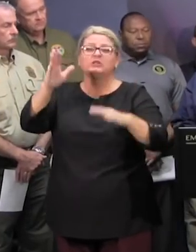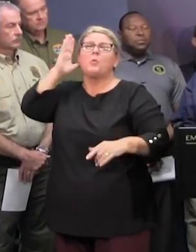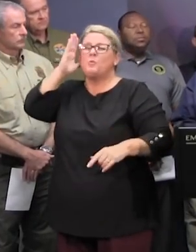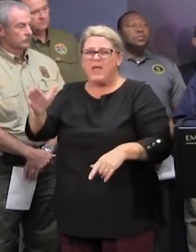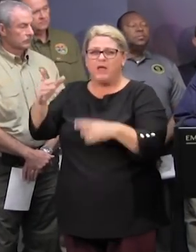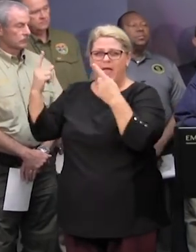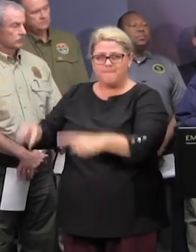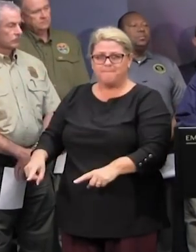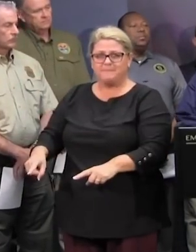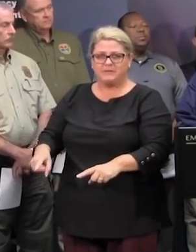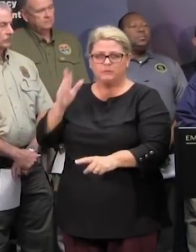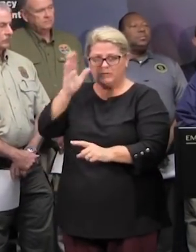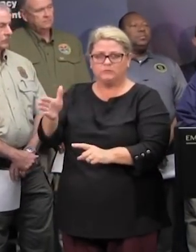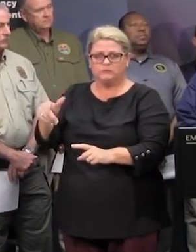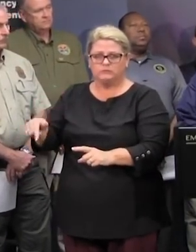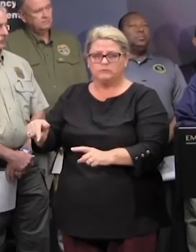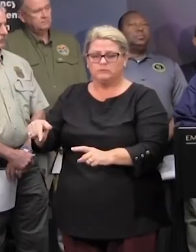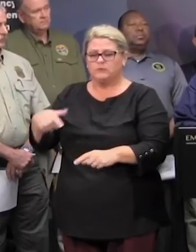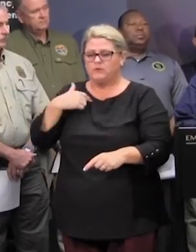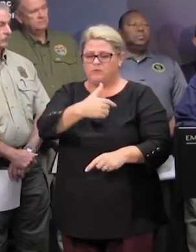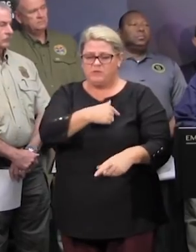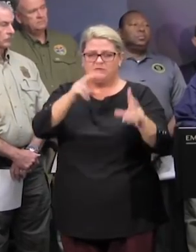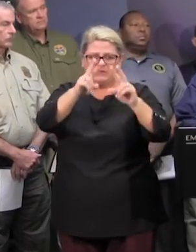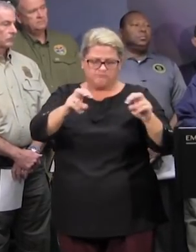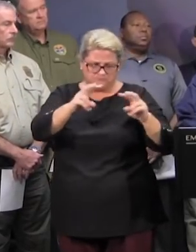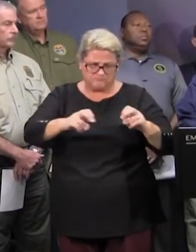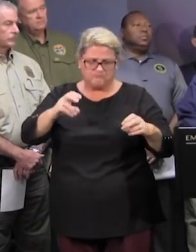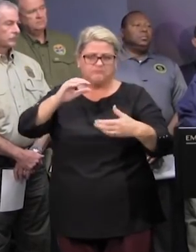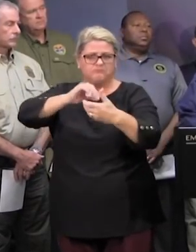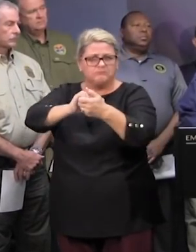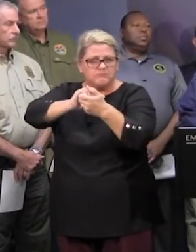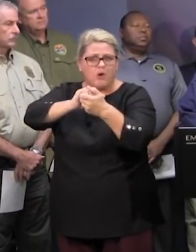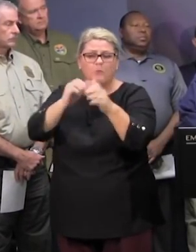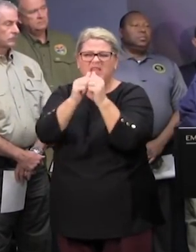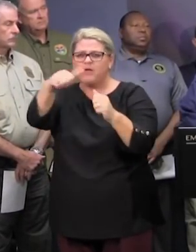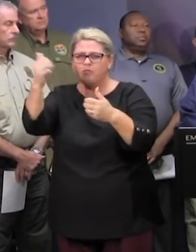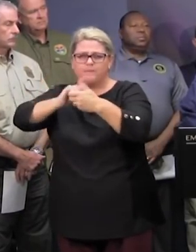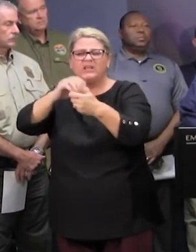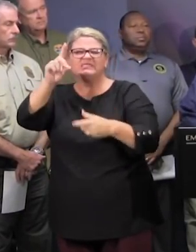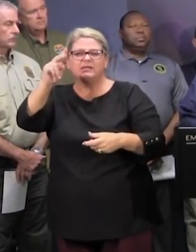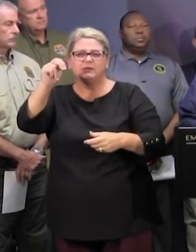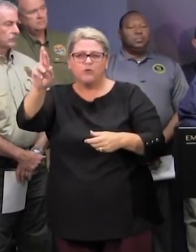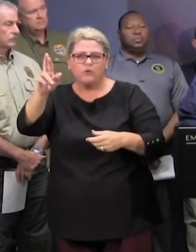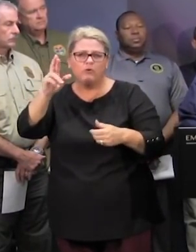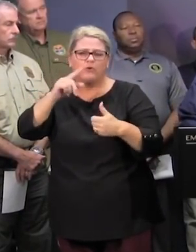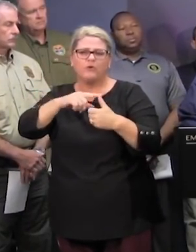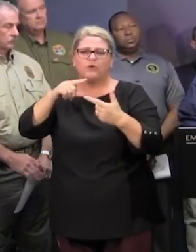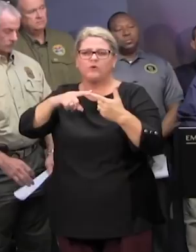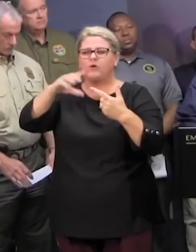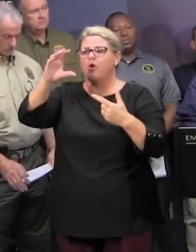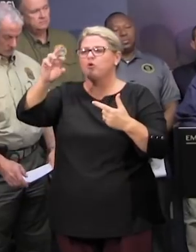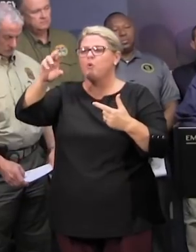we have completed an analysis with our partners at department of natural resources corps